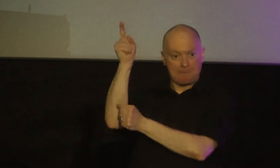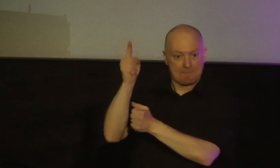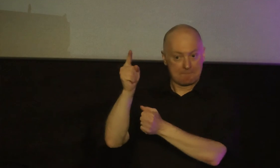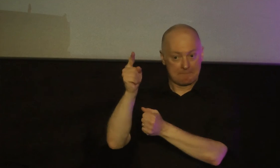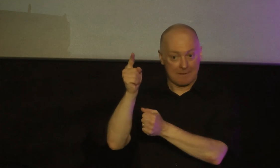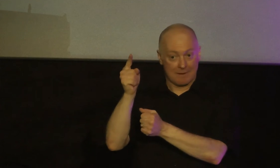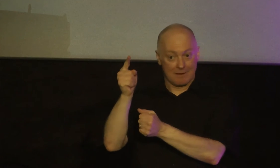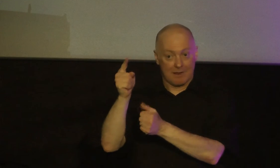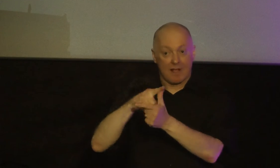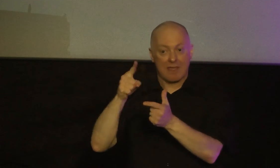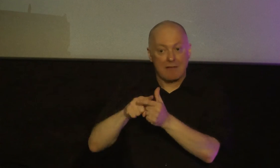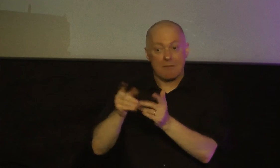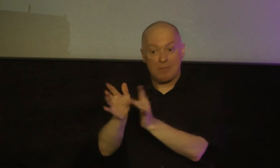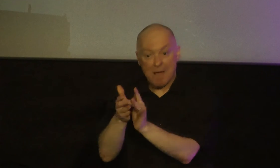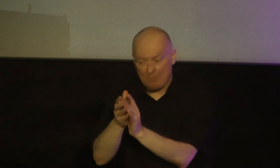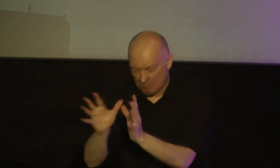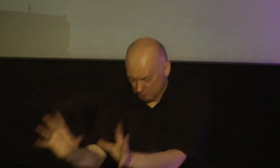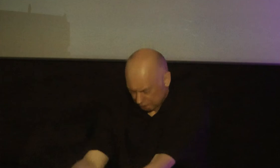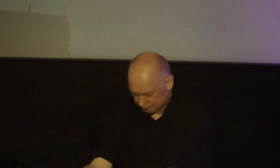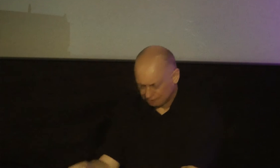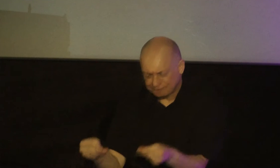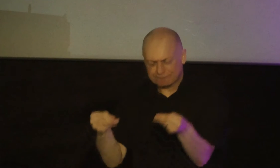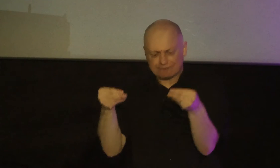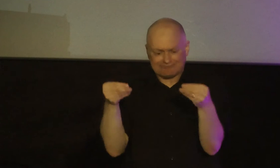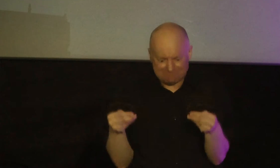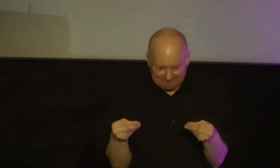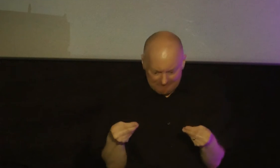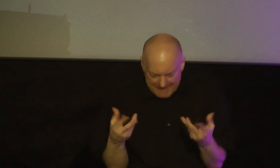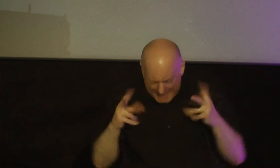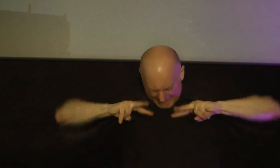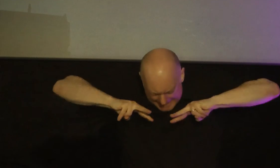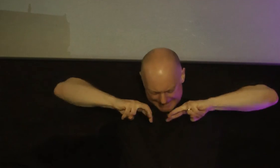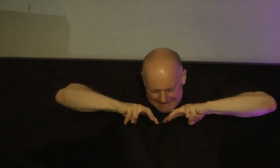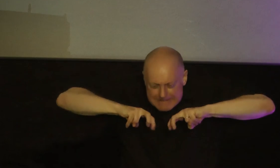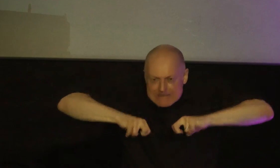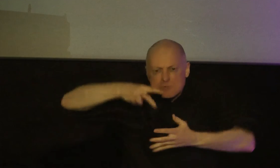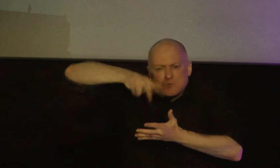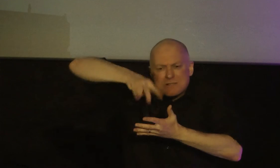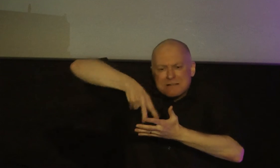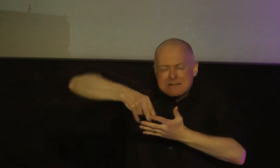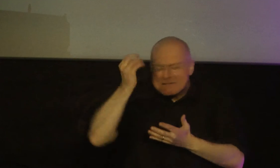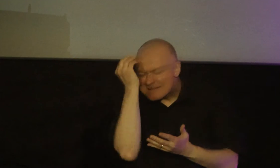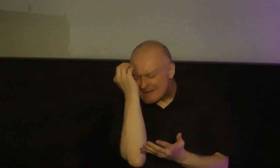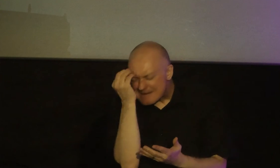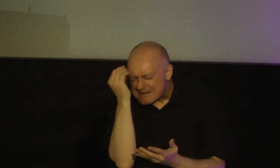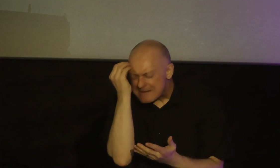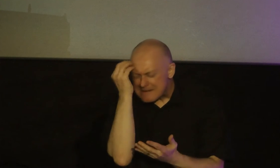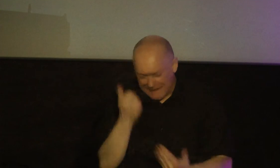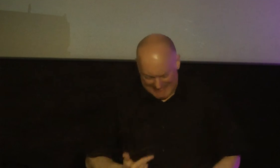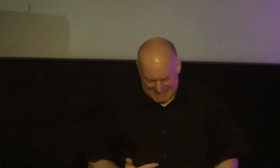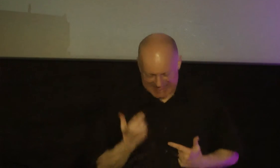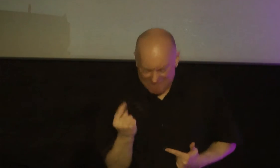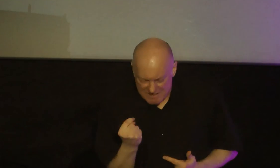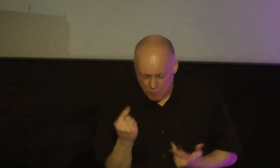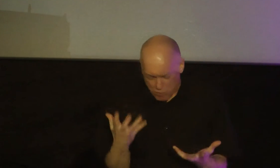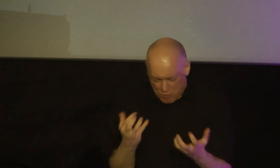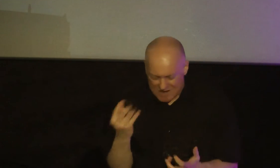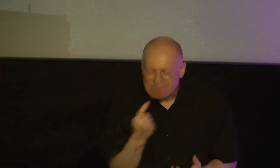pick up his book you devour it you read it you meditate on it you live it you want it you thirst for it